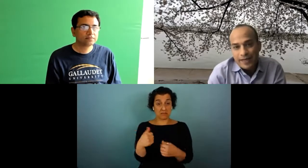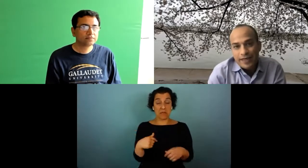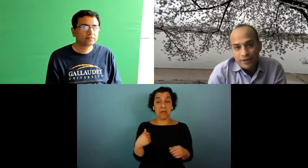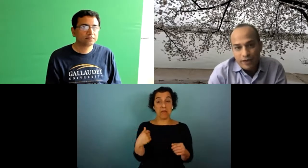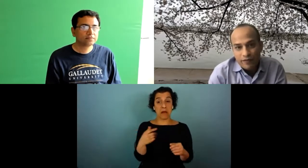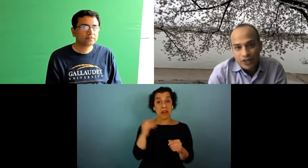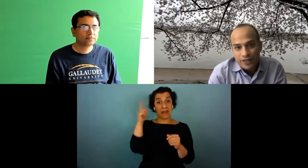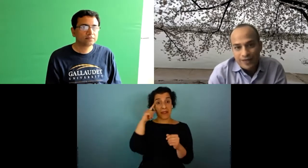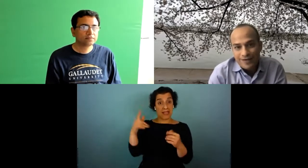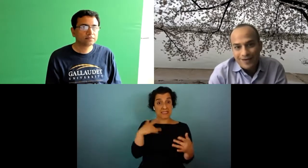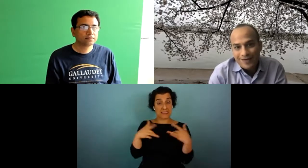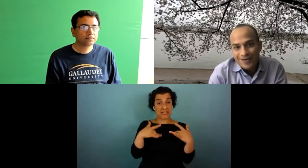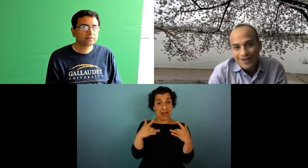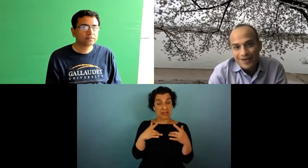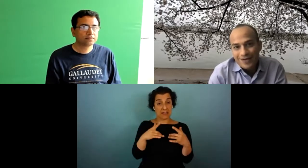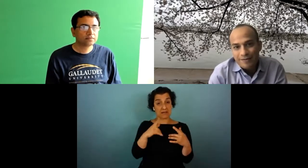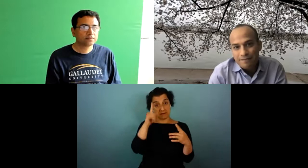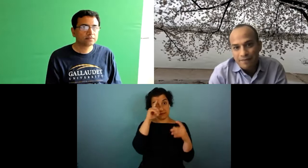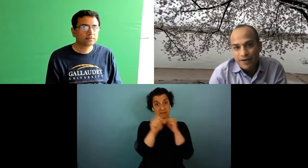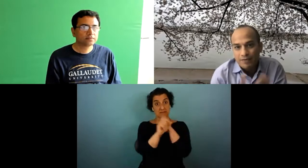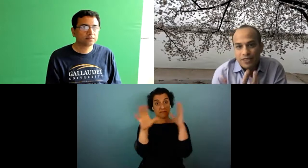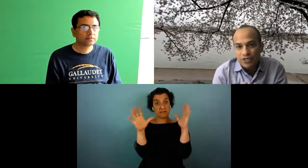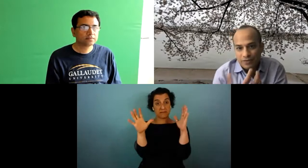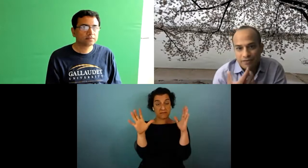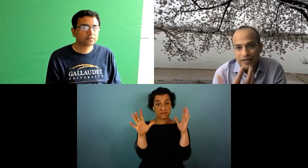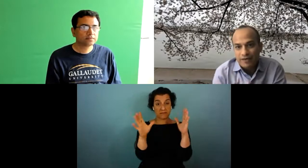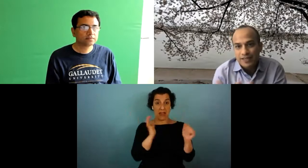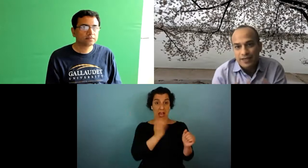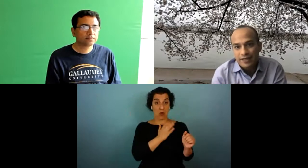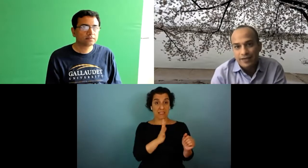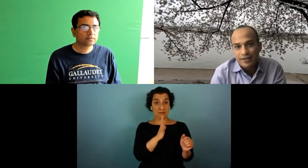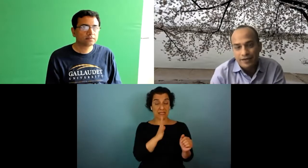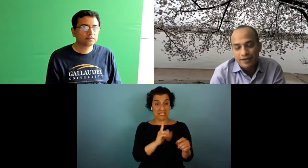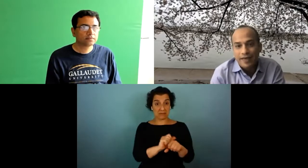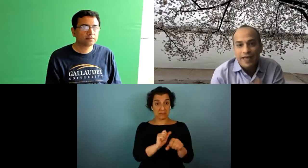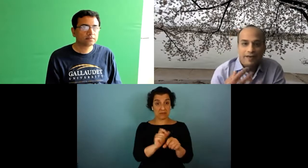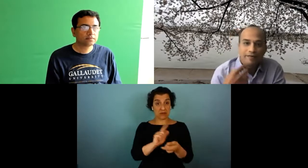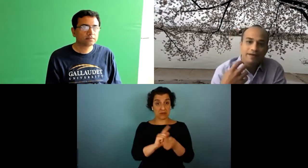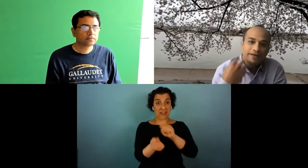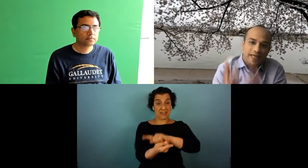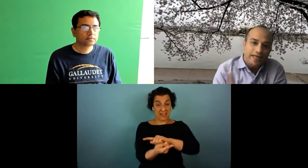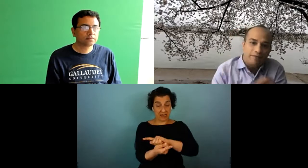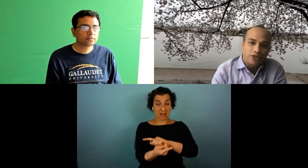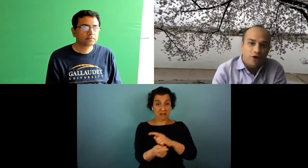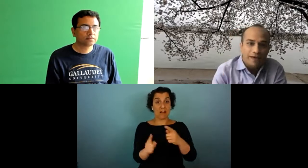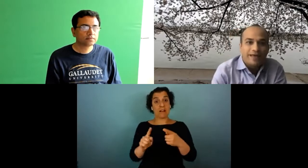exciting to envision um our speech being translated a in sign language automatically